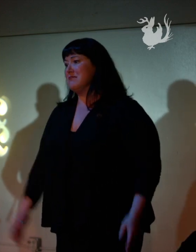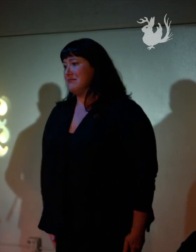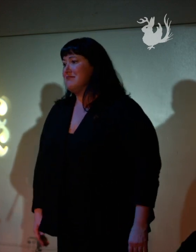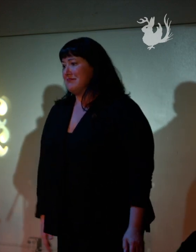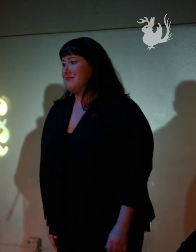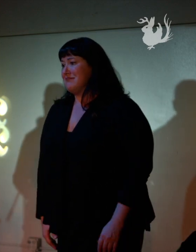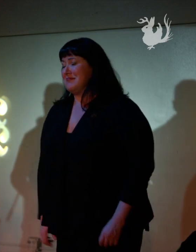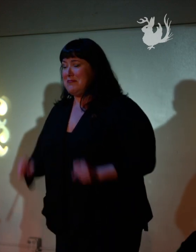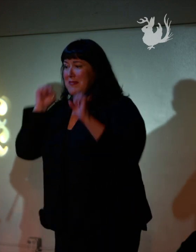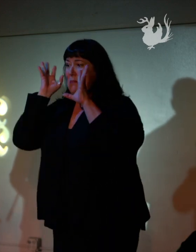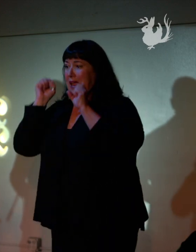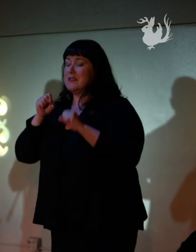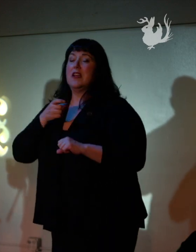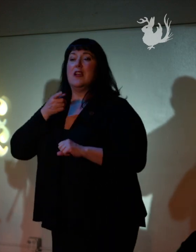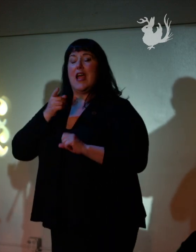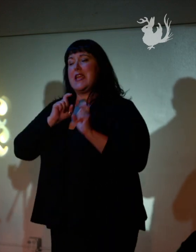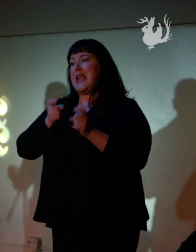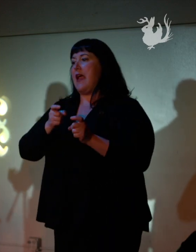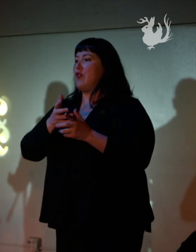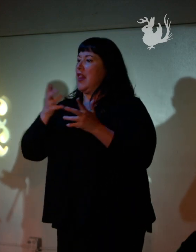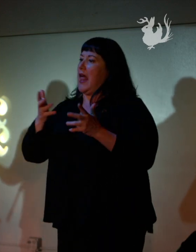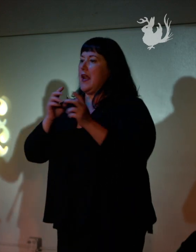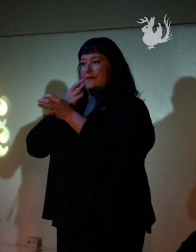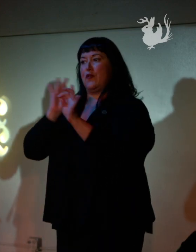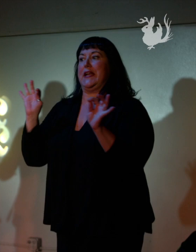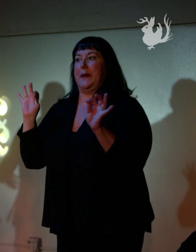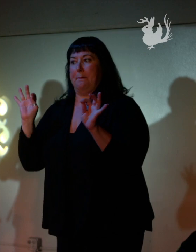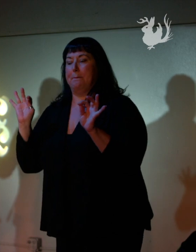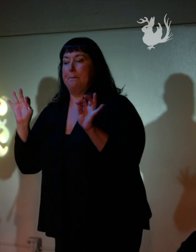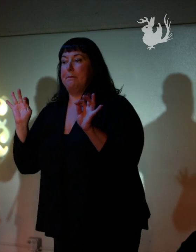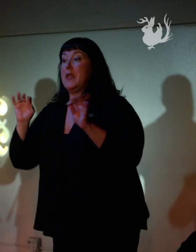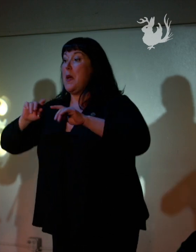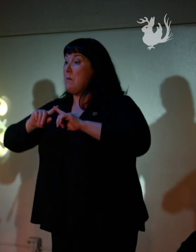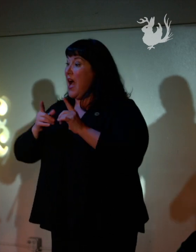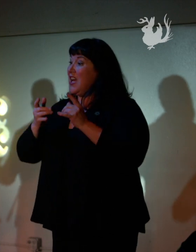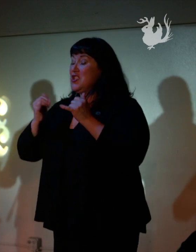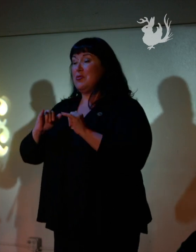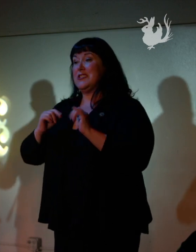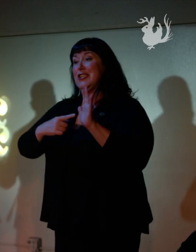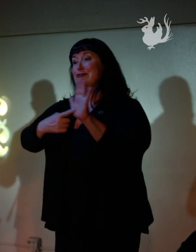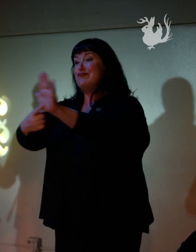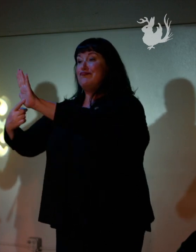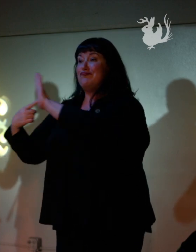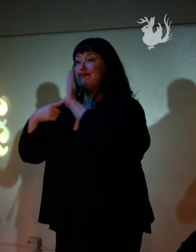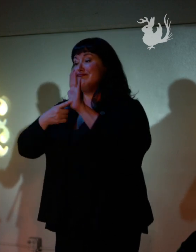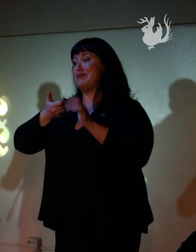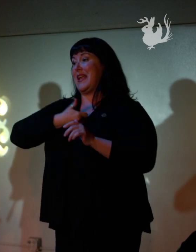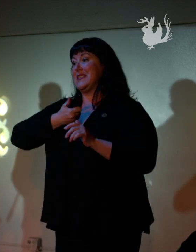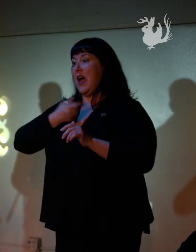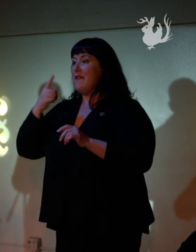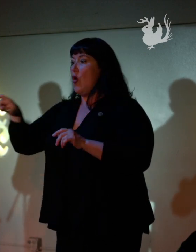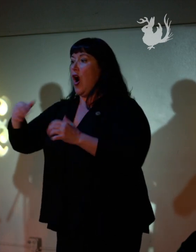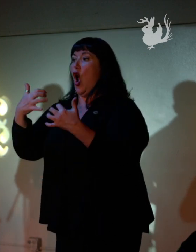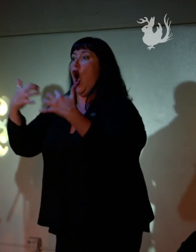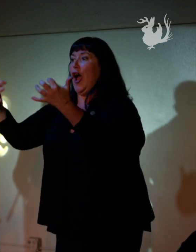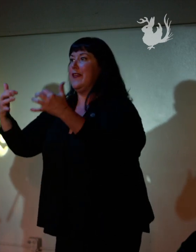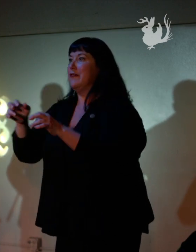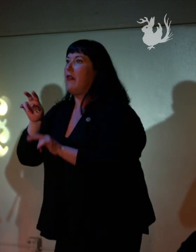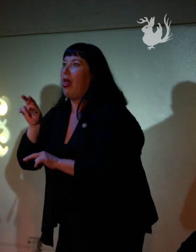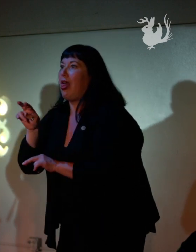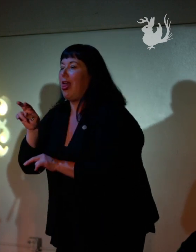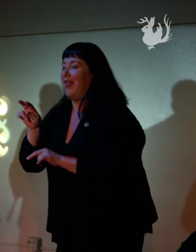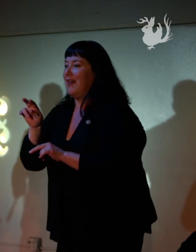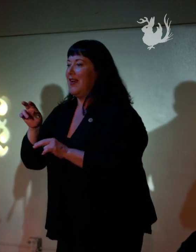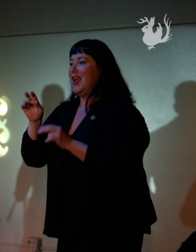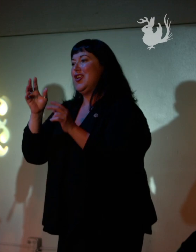pretty incredible. And it actually gave her a lot of autonomy. That said, she was still displaying herself for entertainment. So you get statements like this